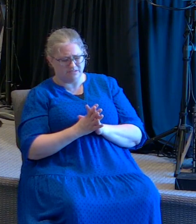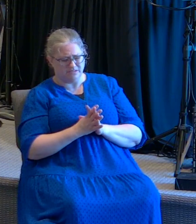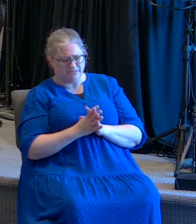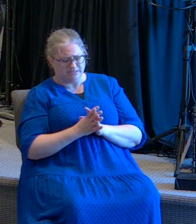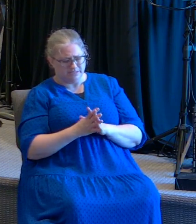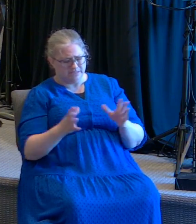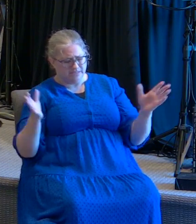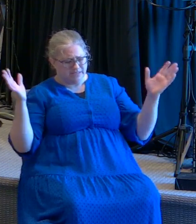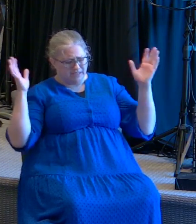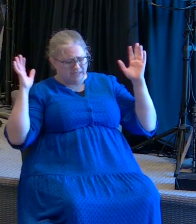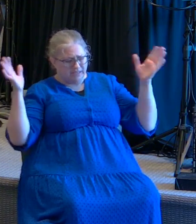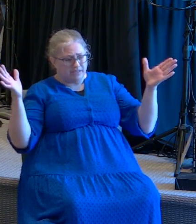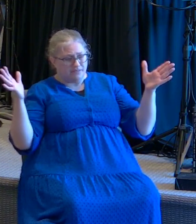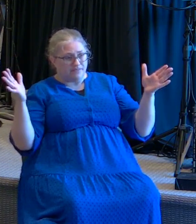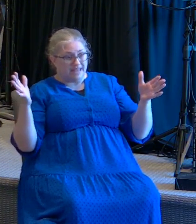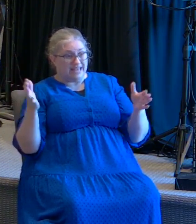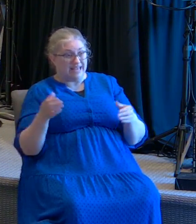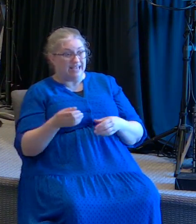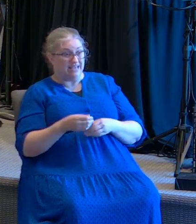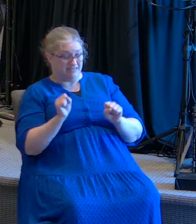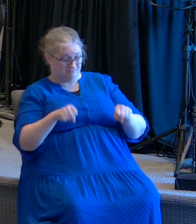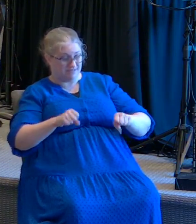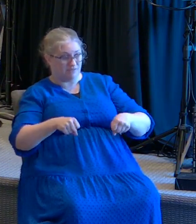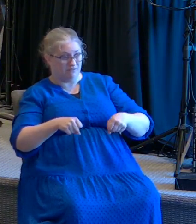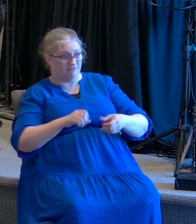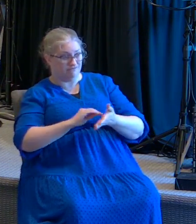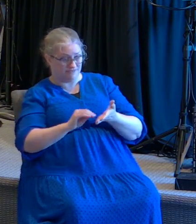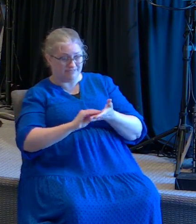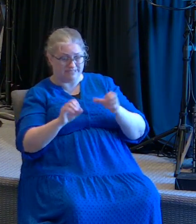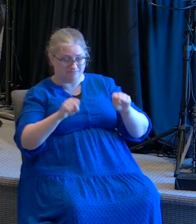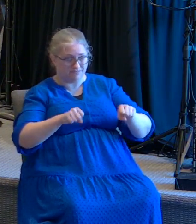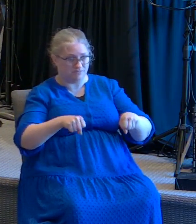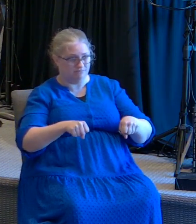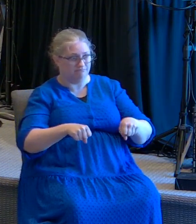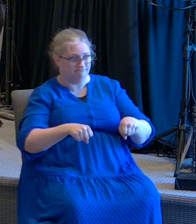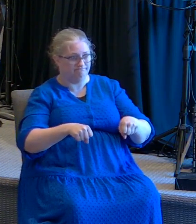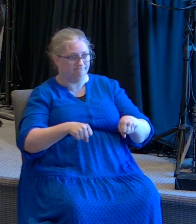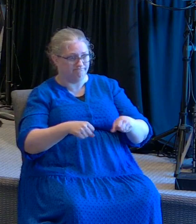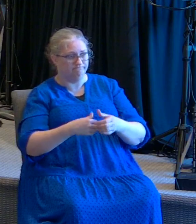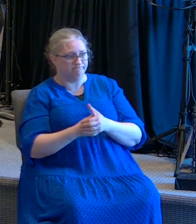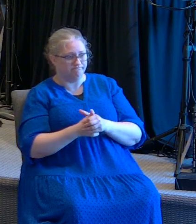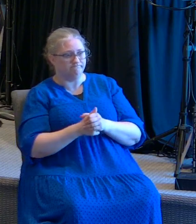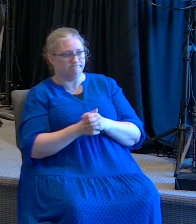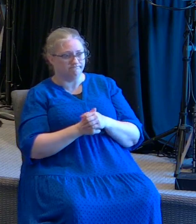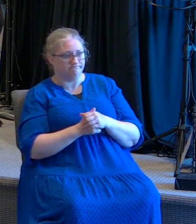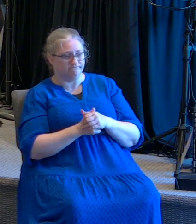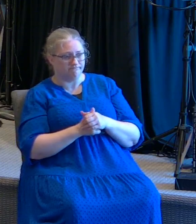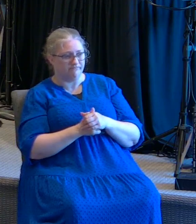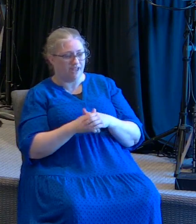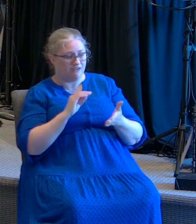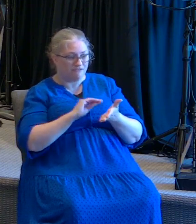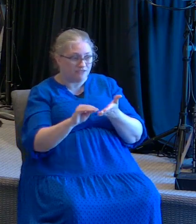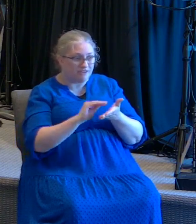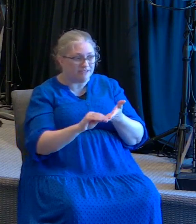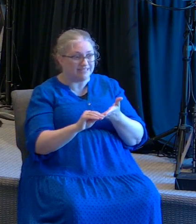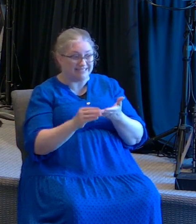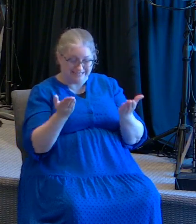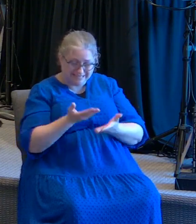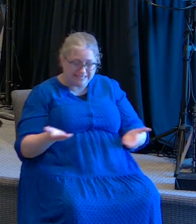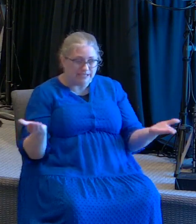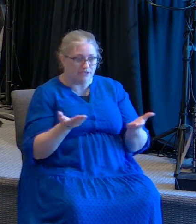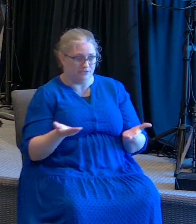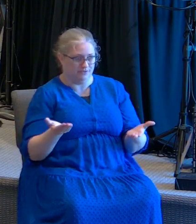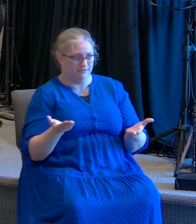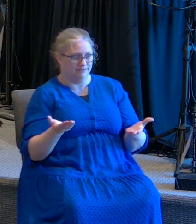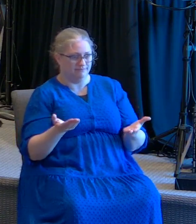He botas. It's within reach. Está al alcance ese perdón. Forgiveness is in the room.